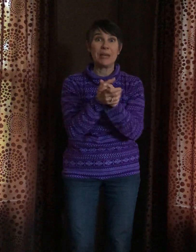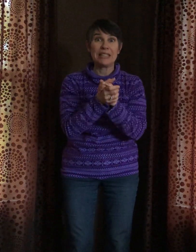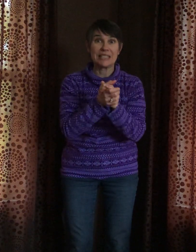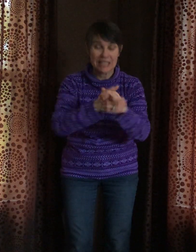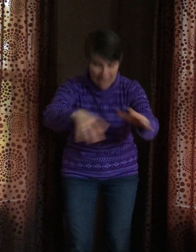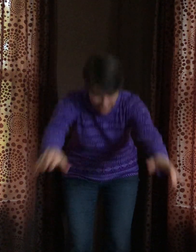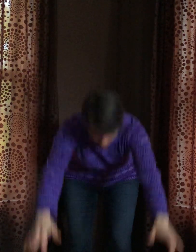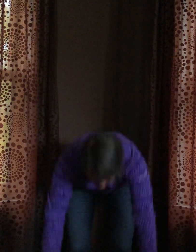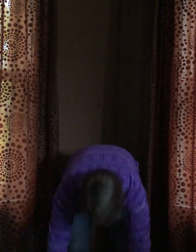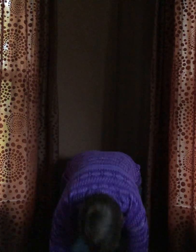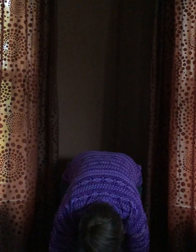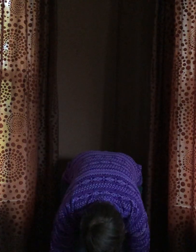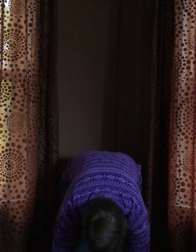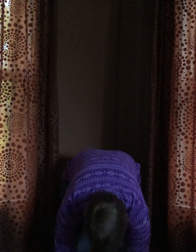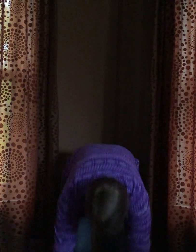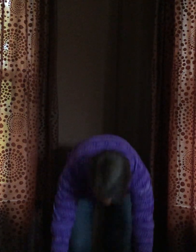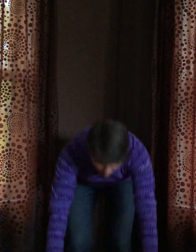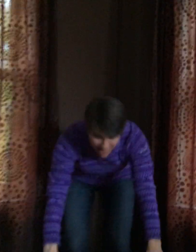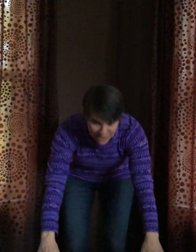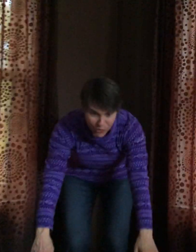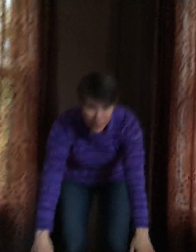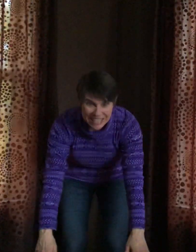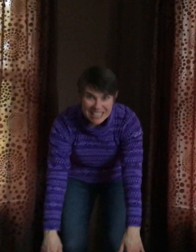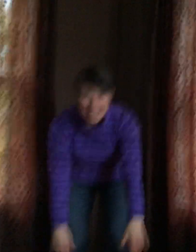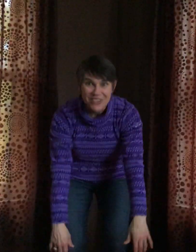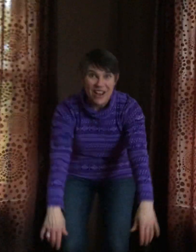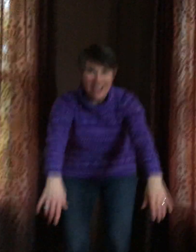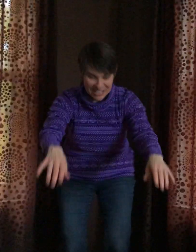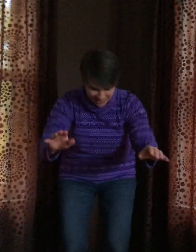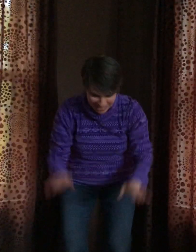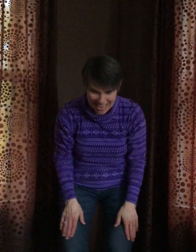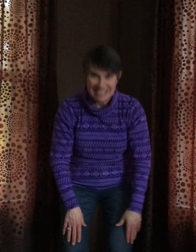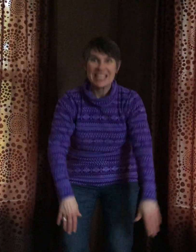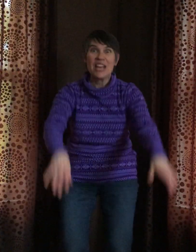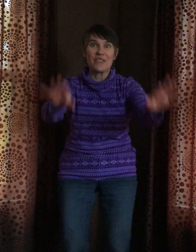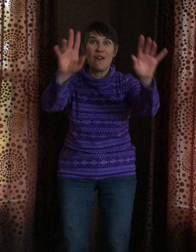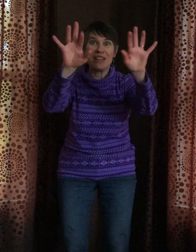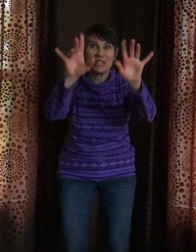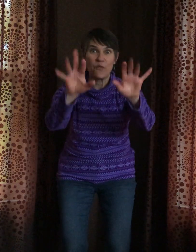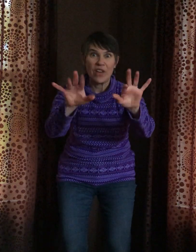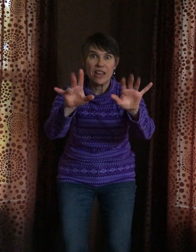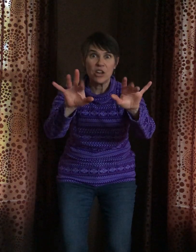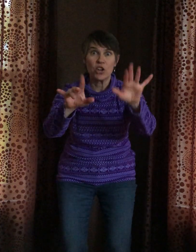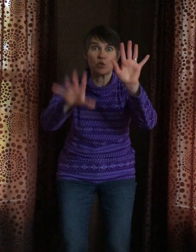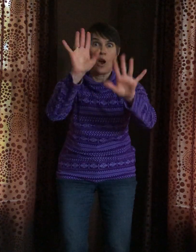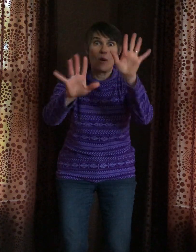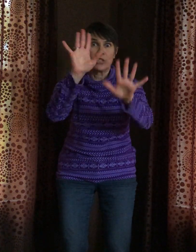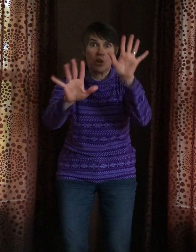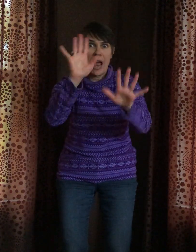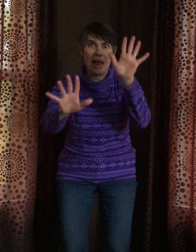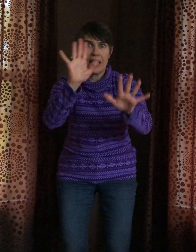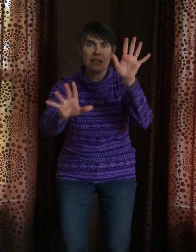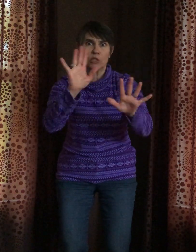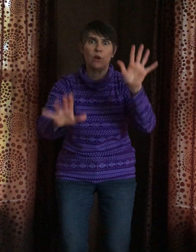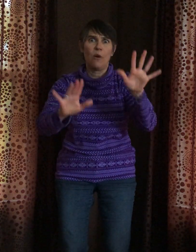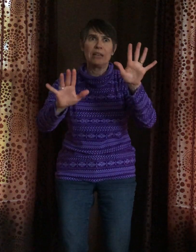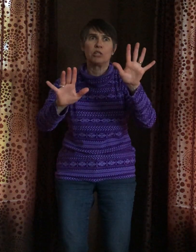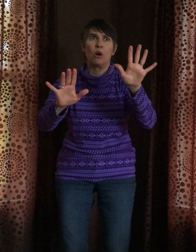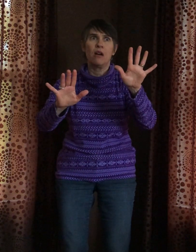piece your toes grow as your feet grow as your legs grow as your fingers grow as your hands grow as your